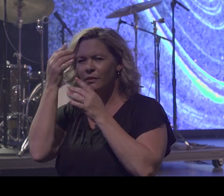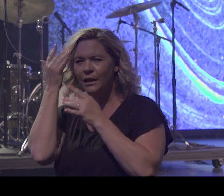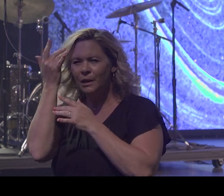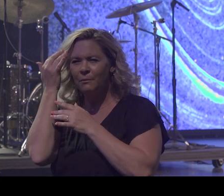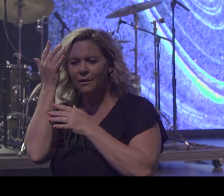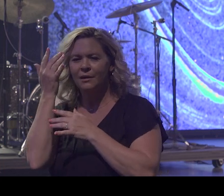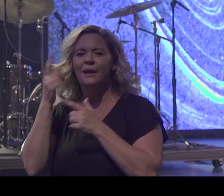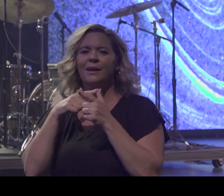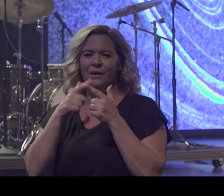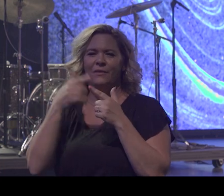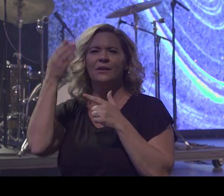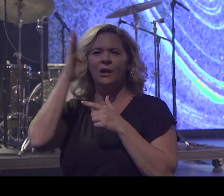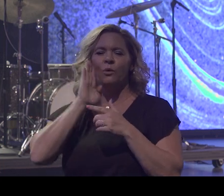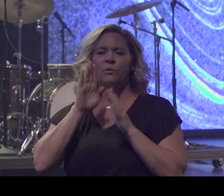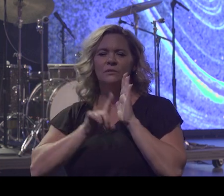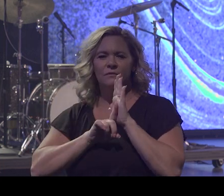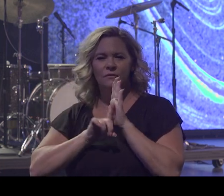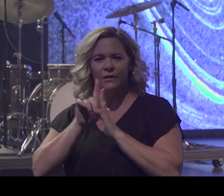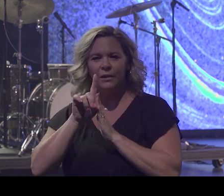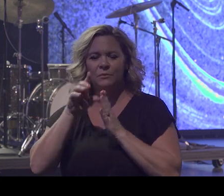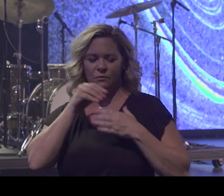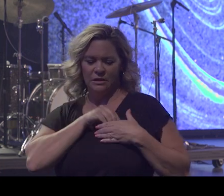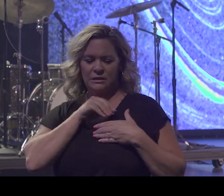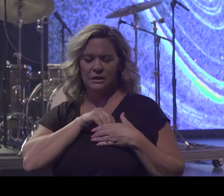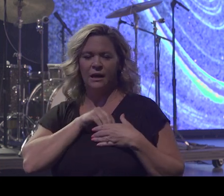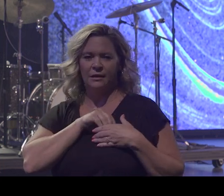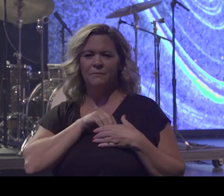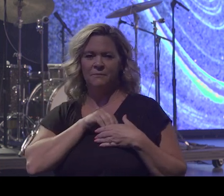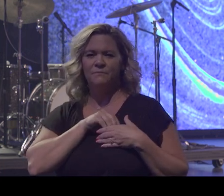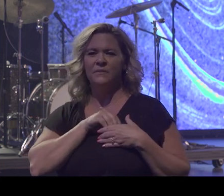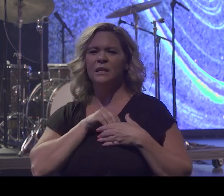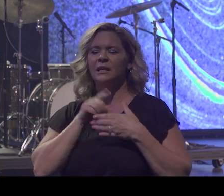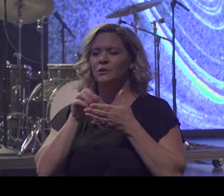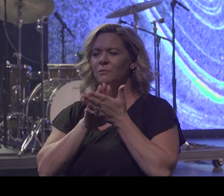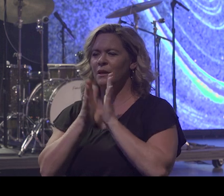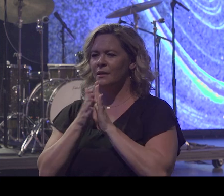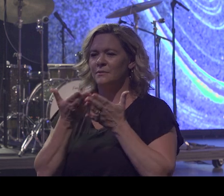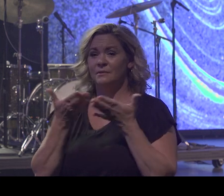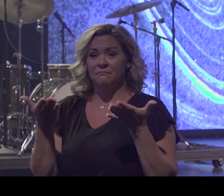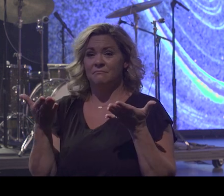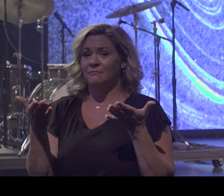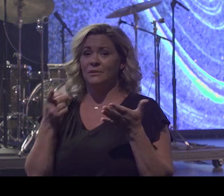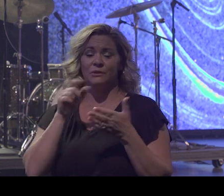God's going to develop you inside into something that you can't not even imagine.